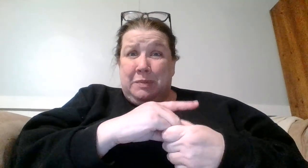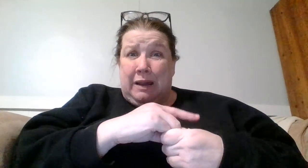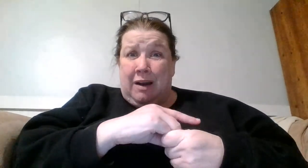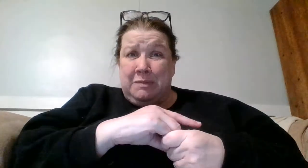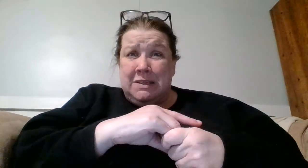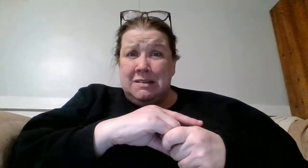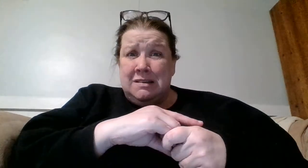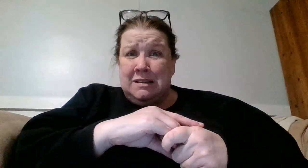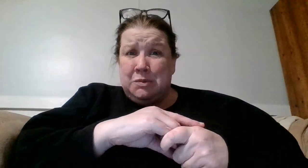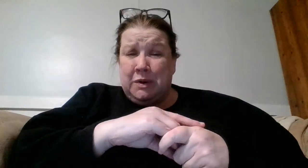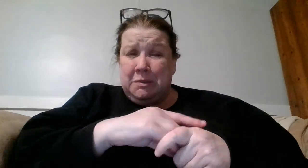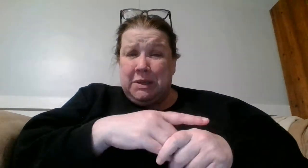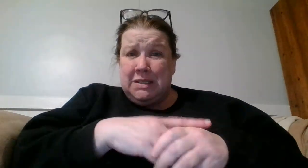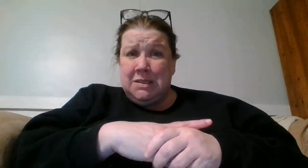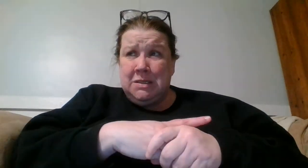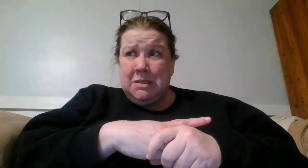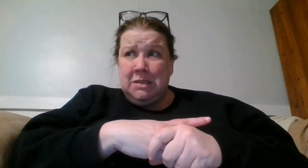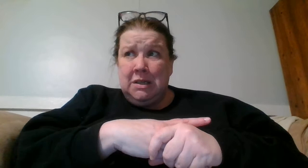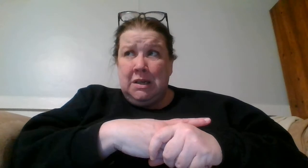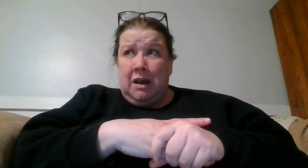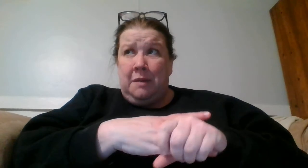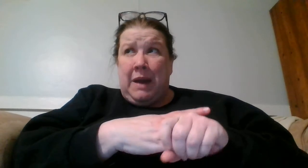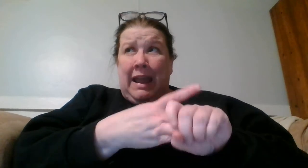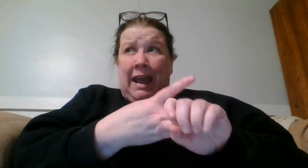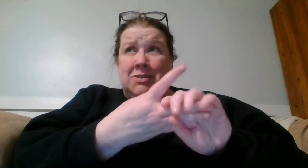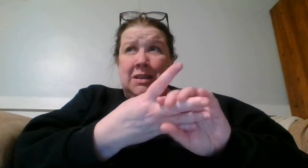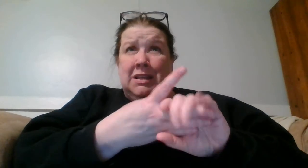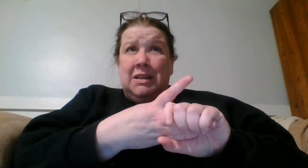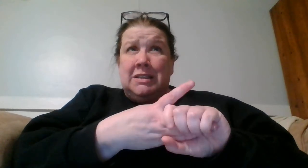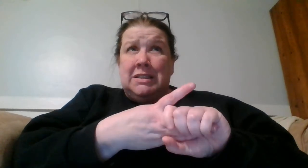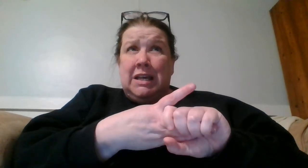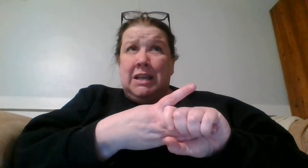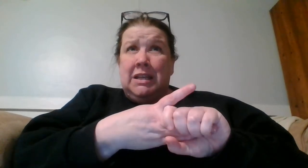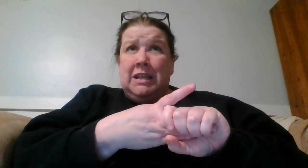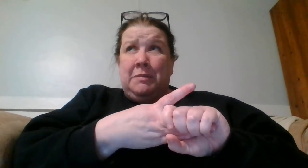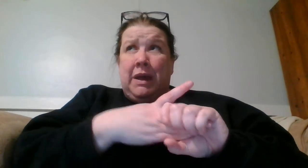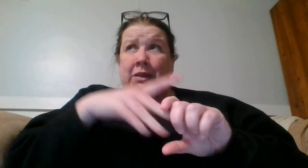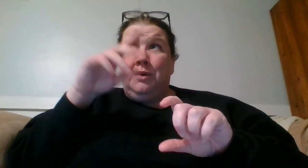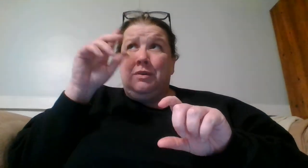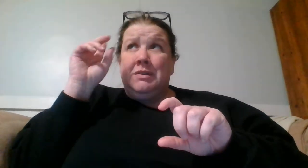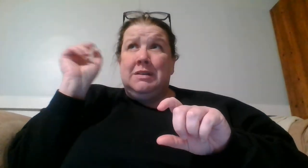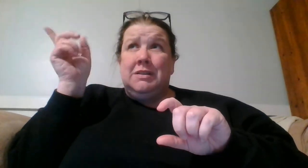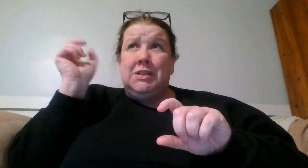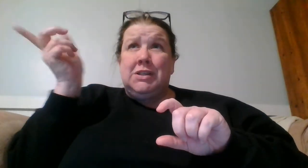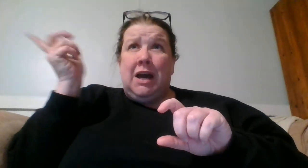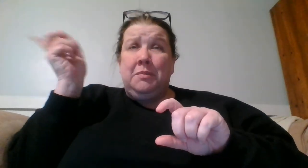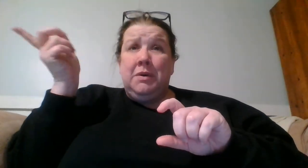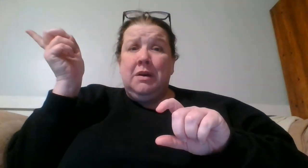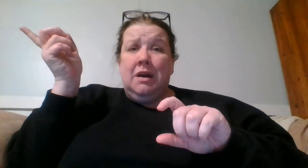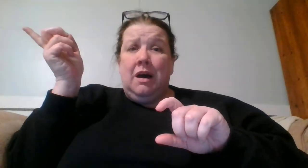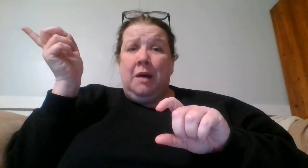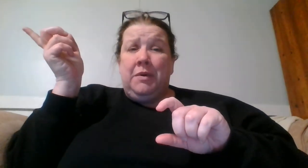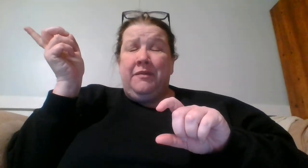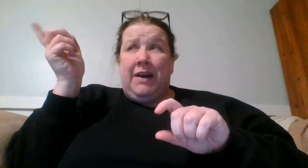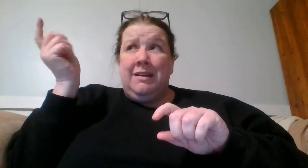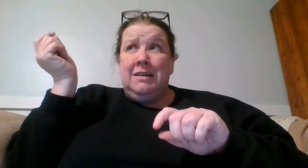by Hoffman's is one of the places um I actually think it said that my local stitchy shop up in Fenton